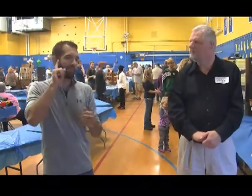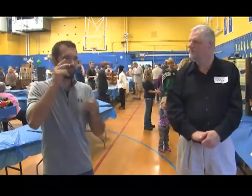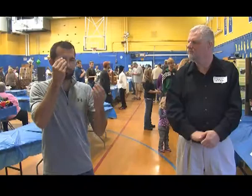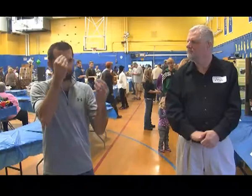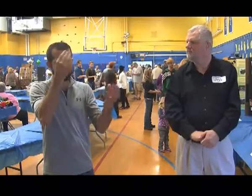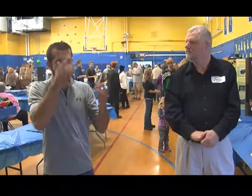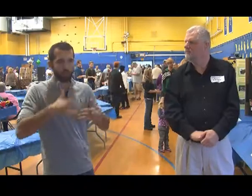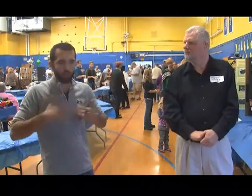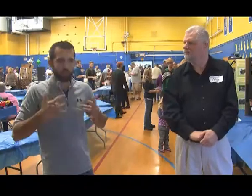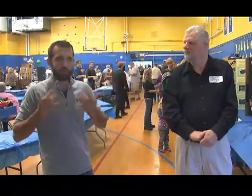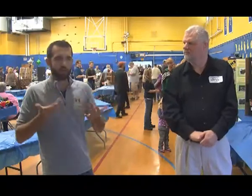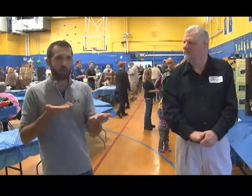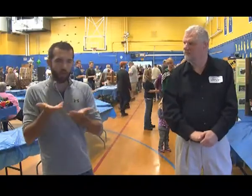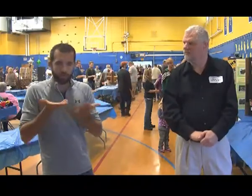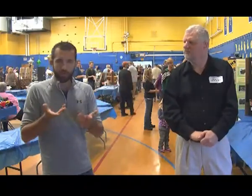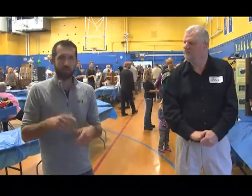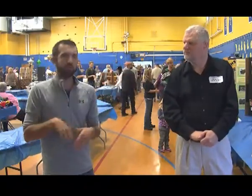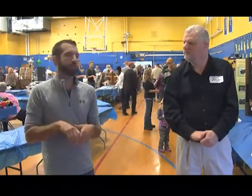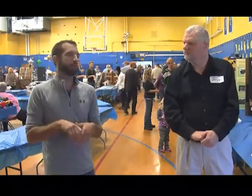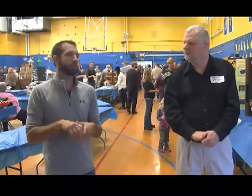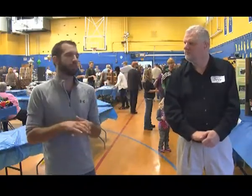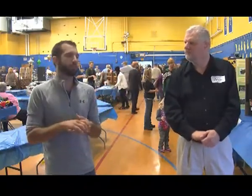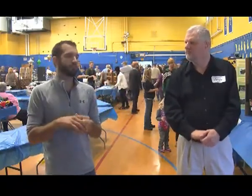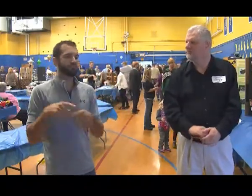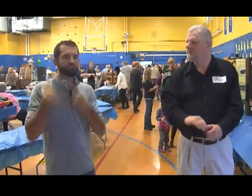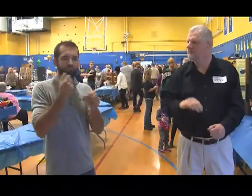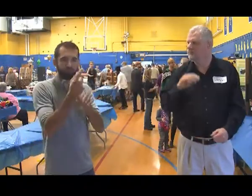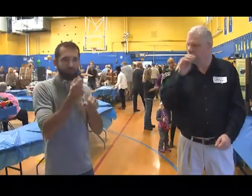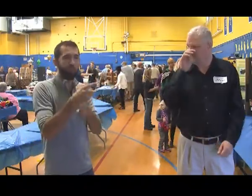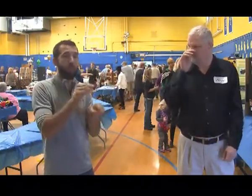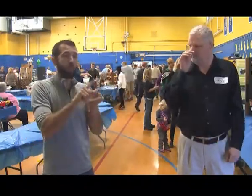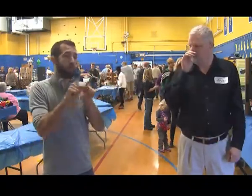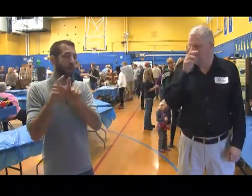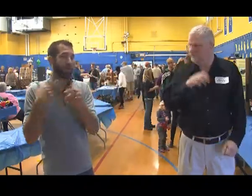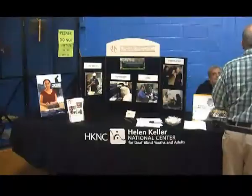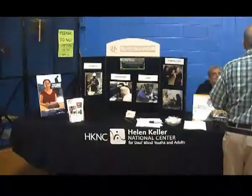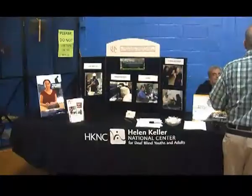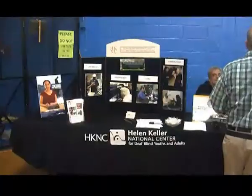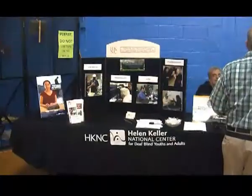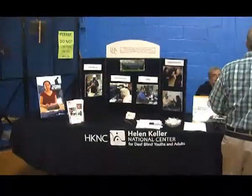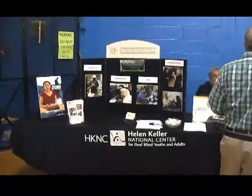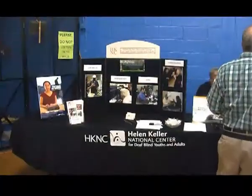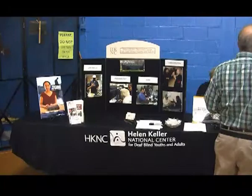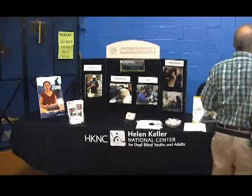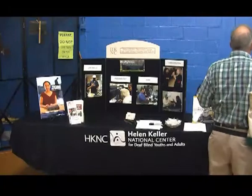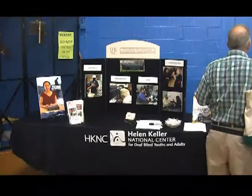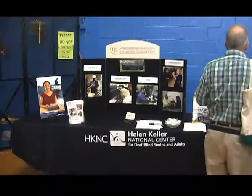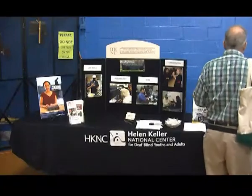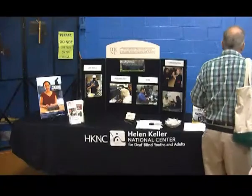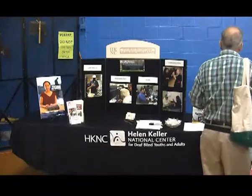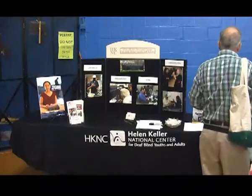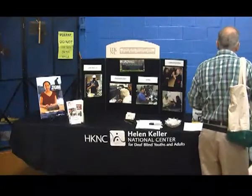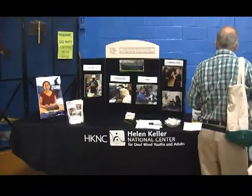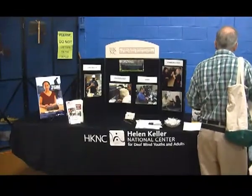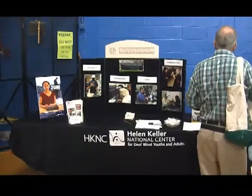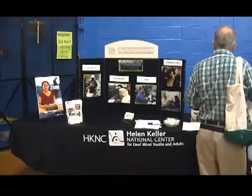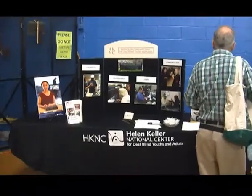different organizations and event services that are here. We have support groups. We have